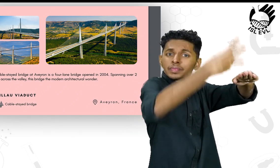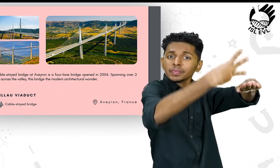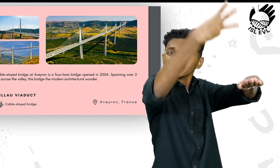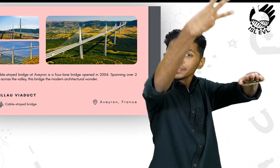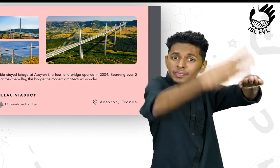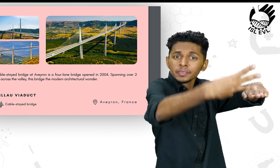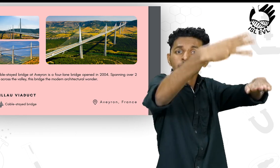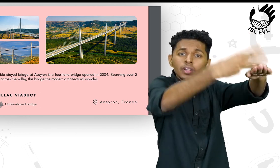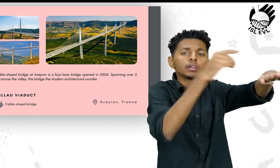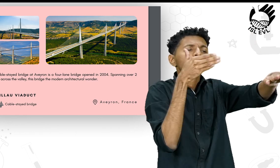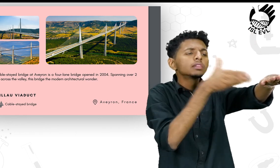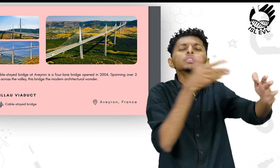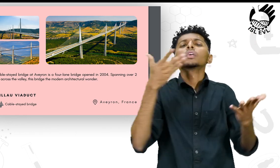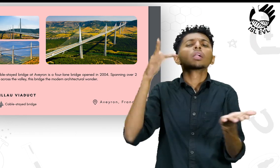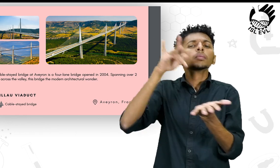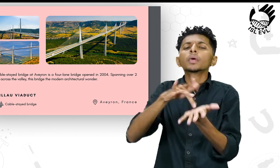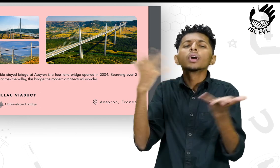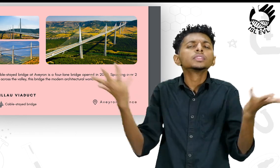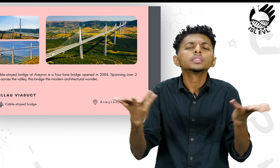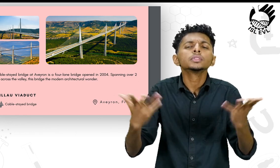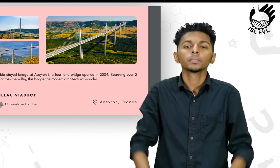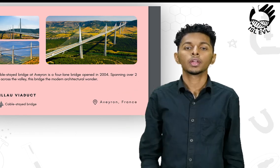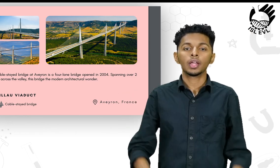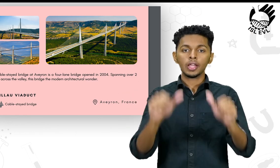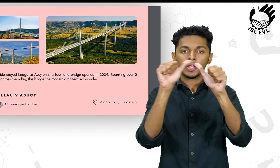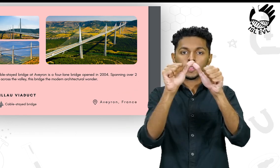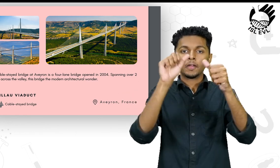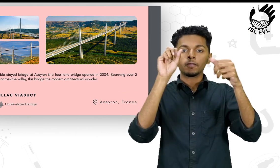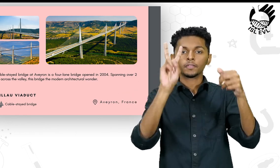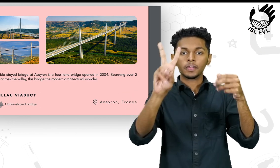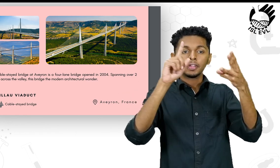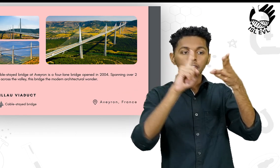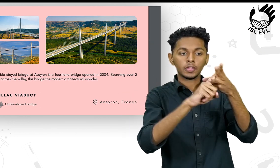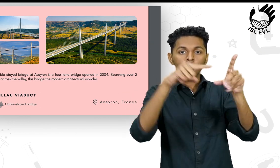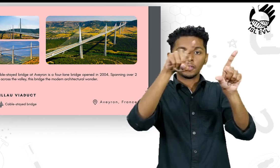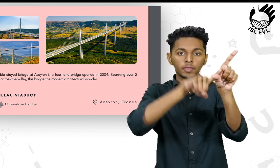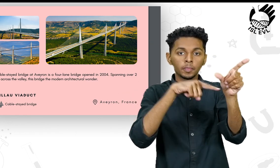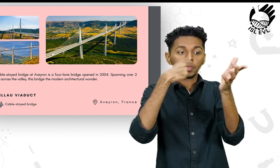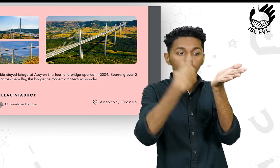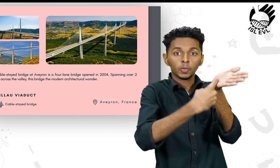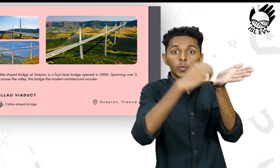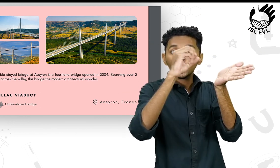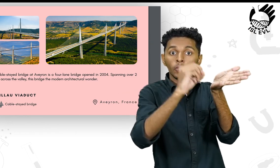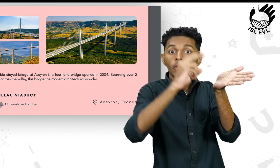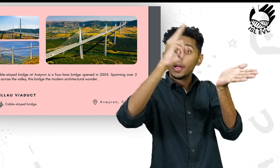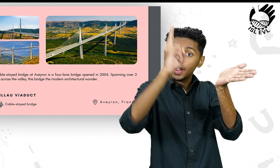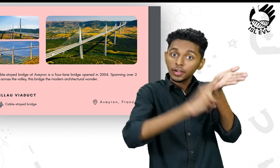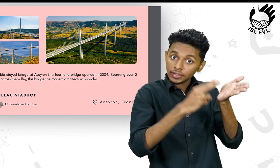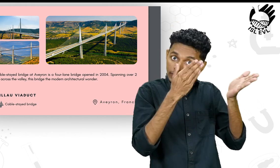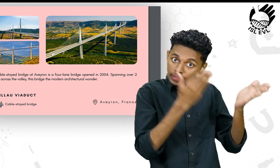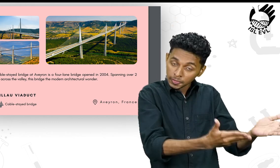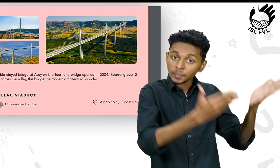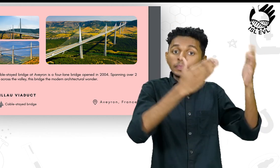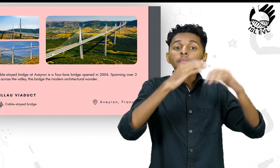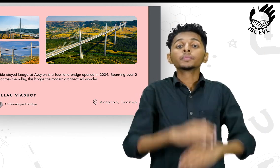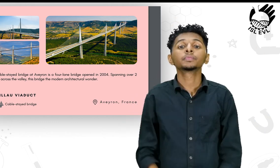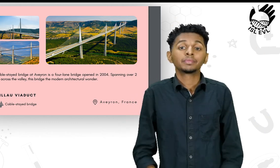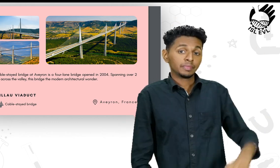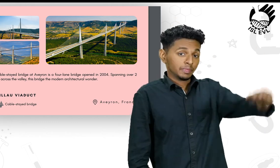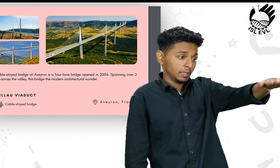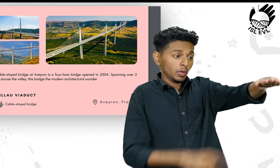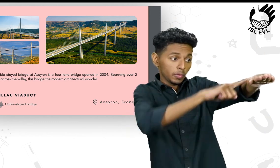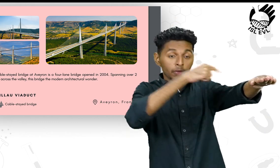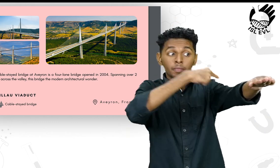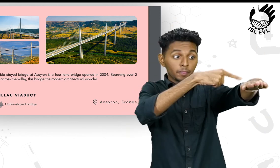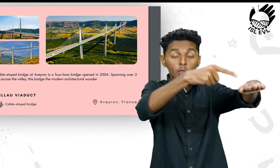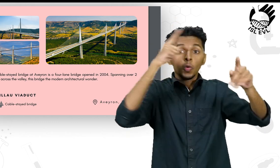The Milo Viaduct. Located in Averon, this